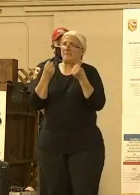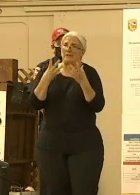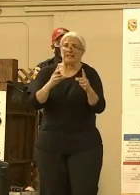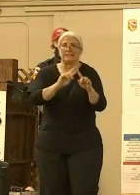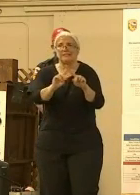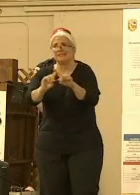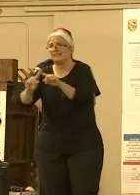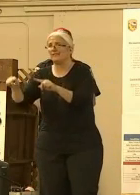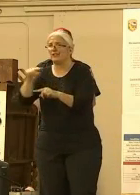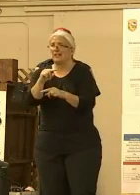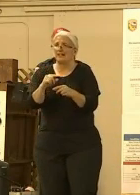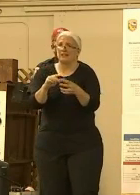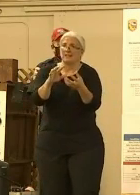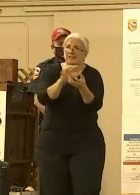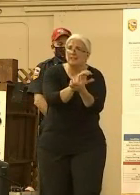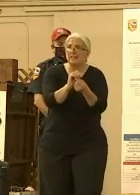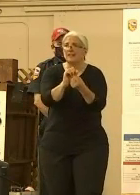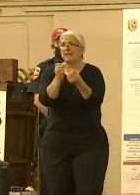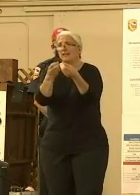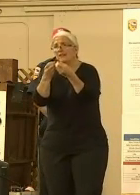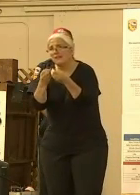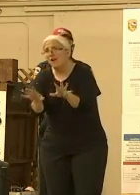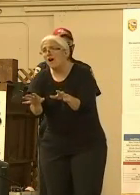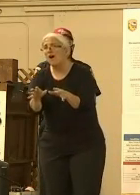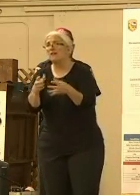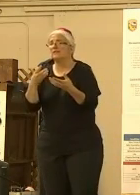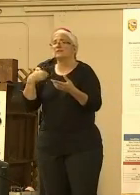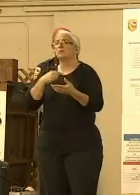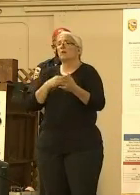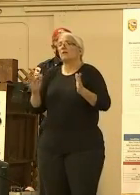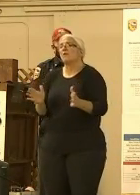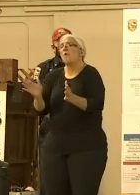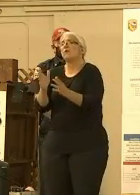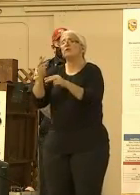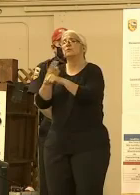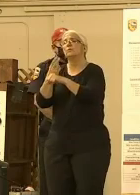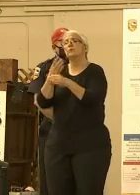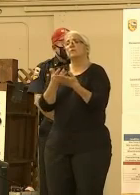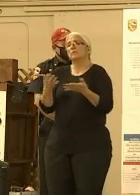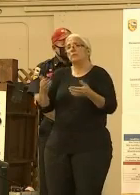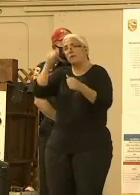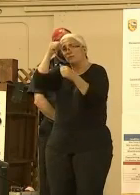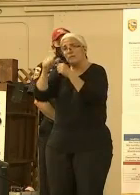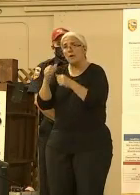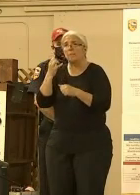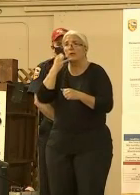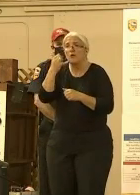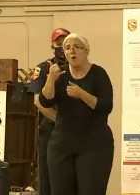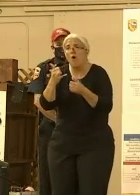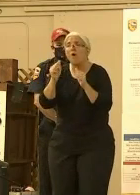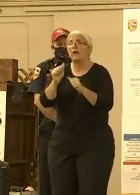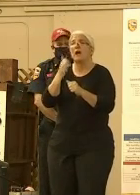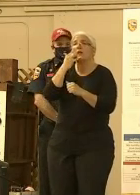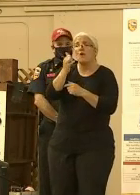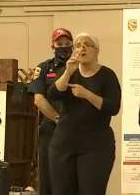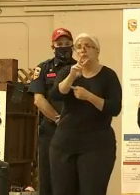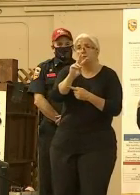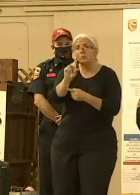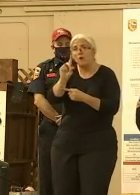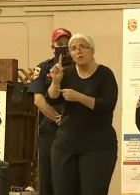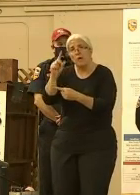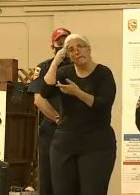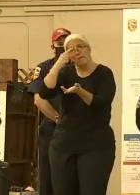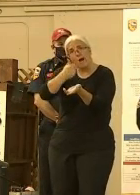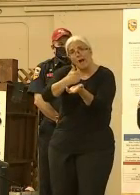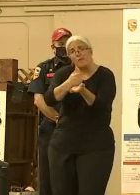use those resources out there, the warm lines. can call 211 for assistance if needed. But this is a time that we need